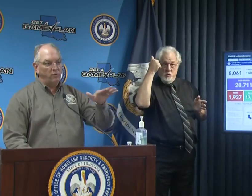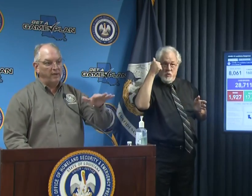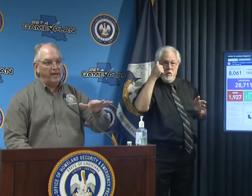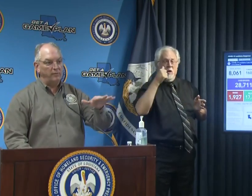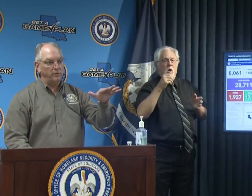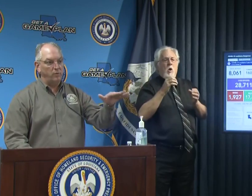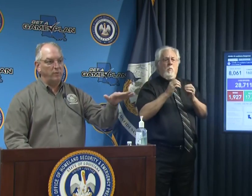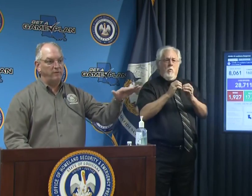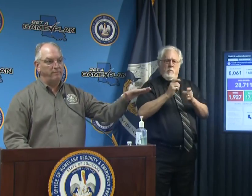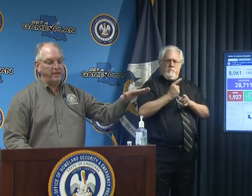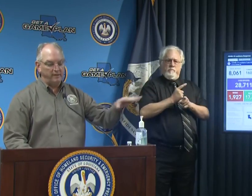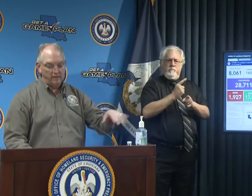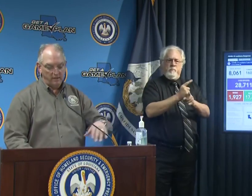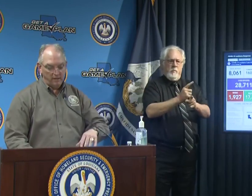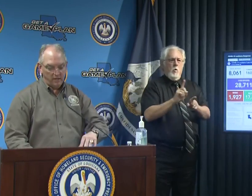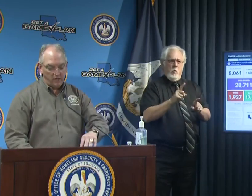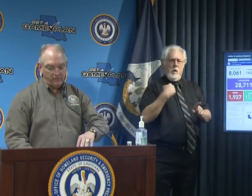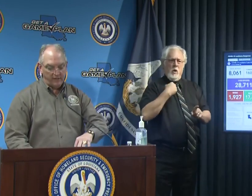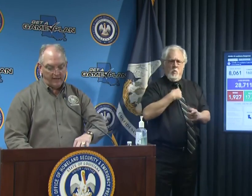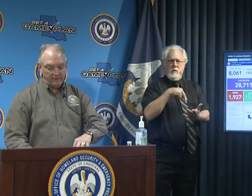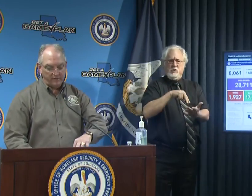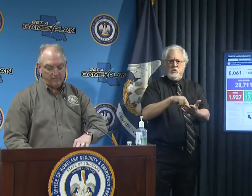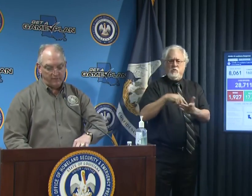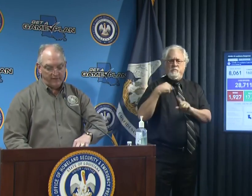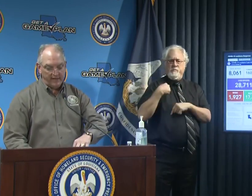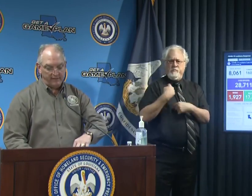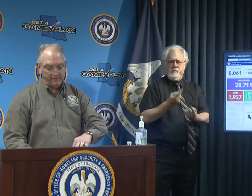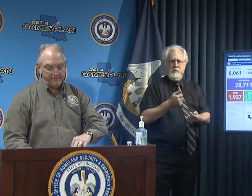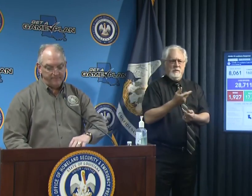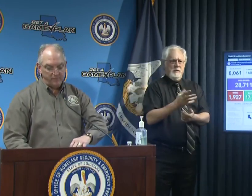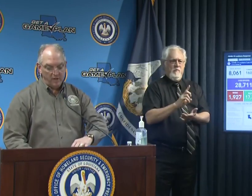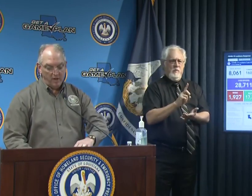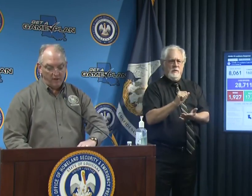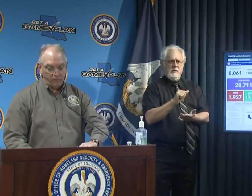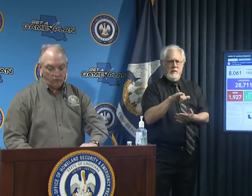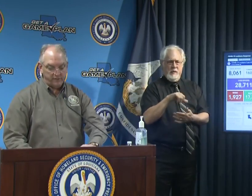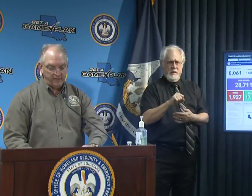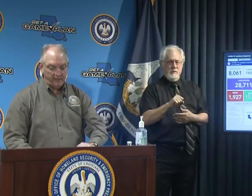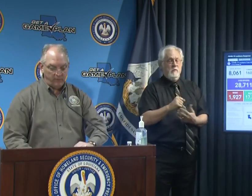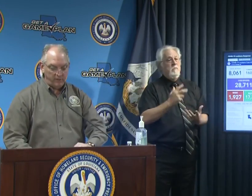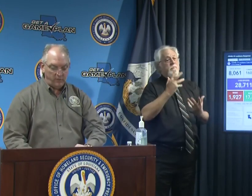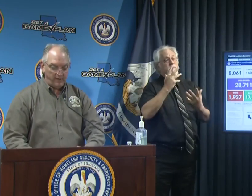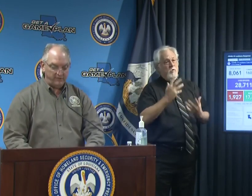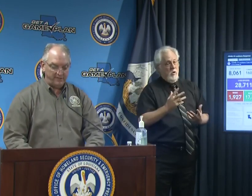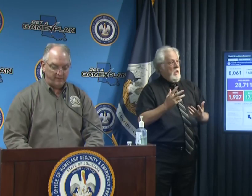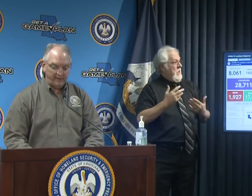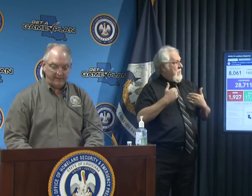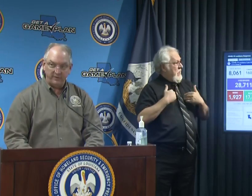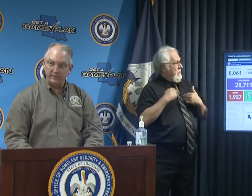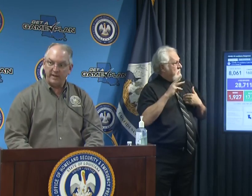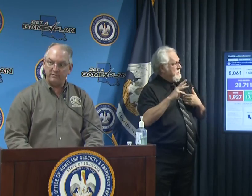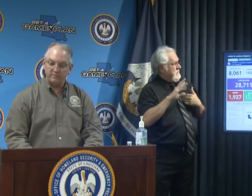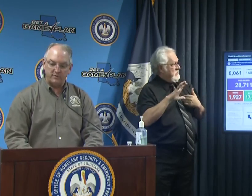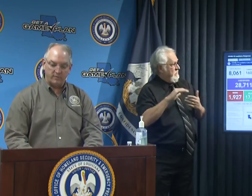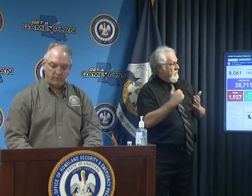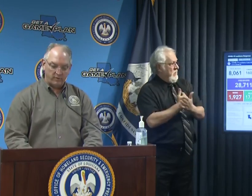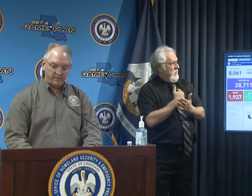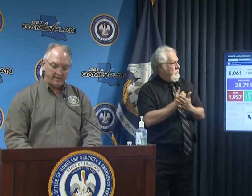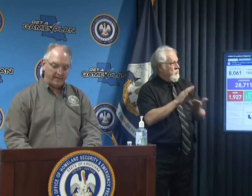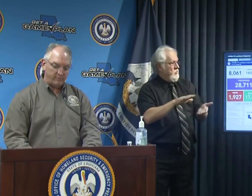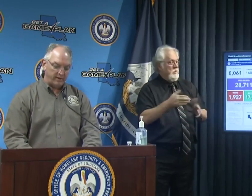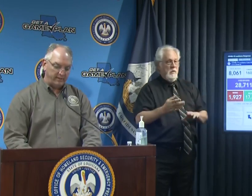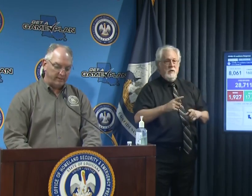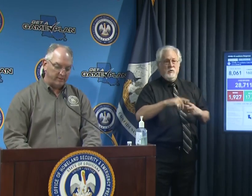it puts us more in line with where we've been over the last number of days unfortunately we do have 65 new deaths to